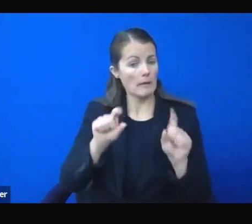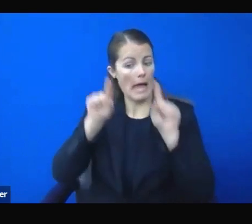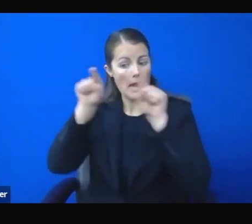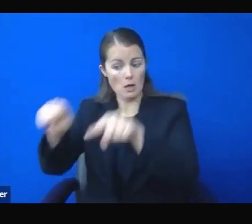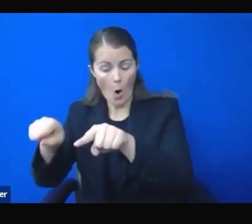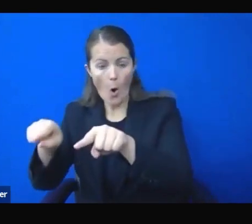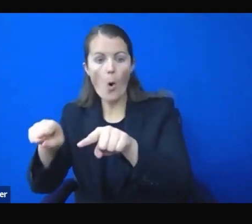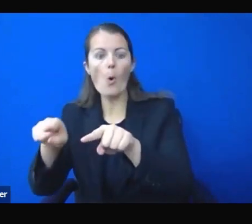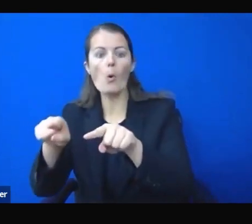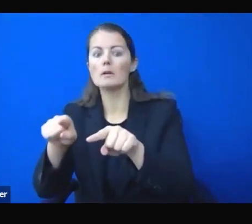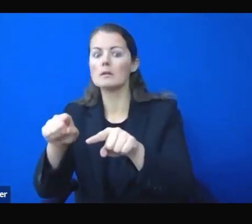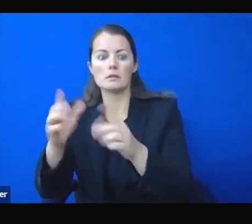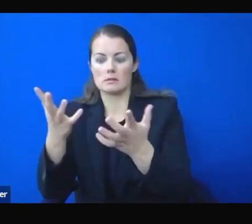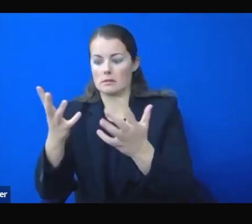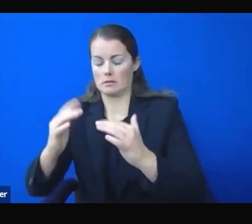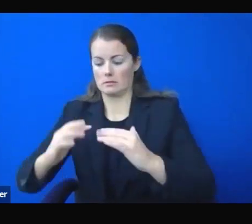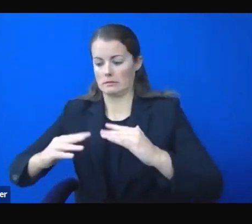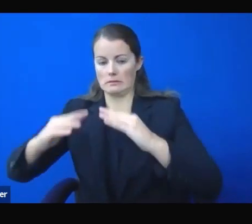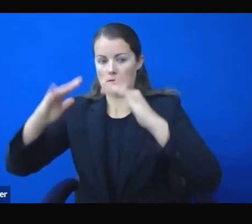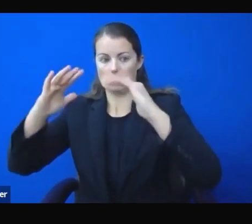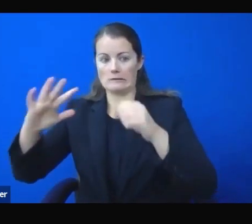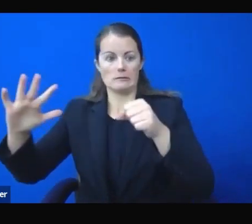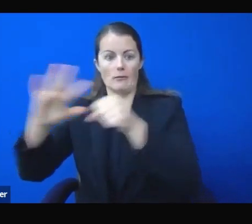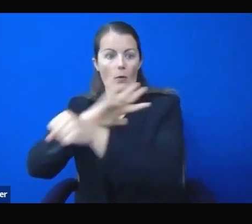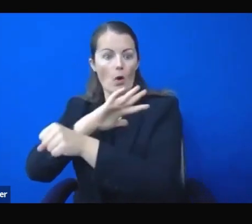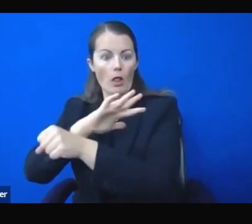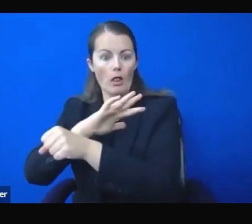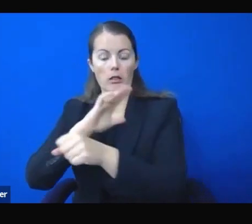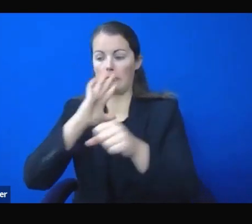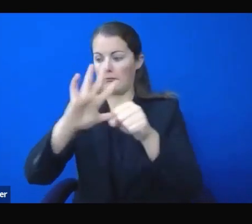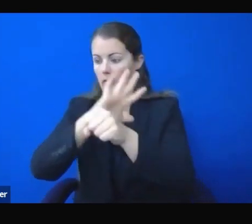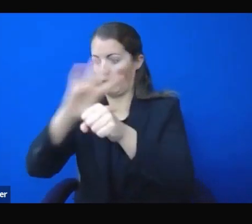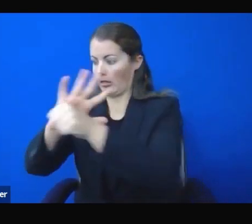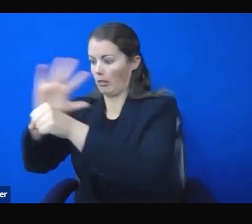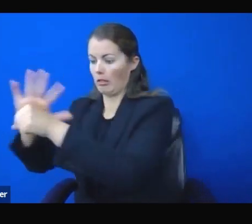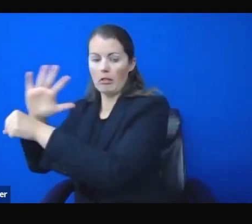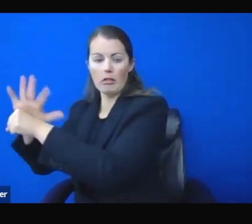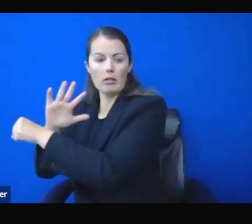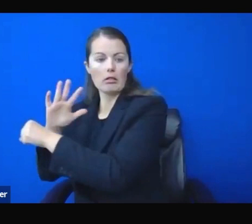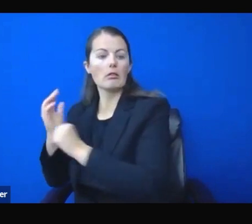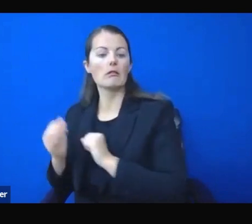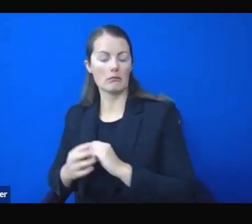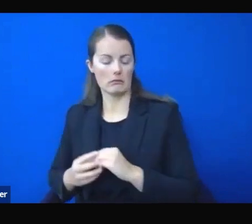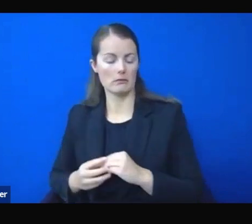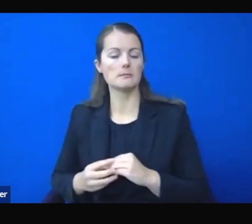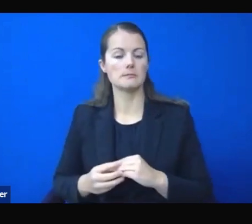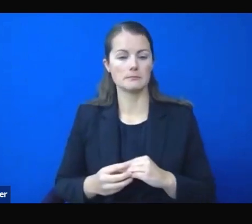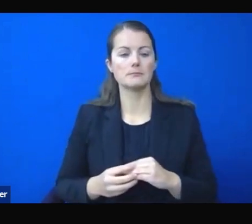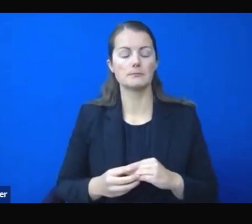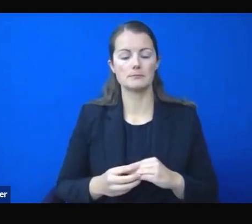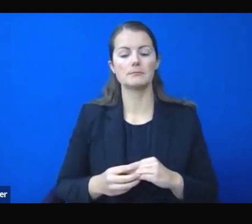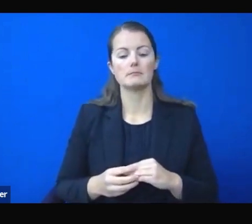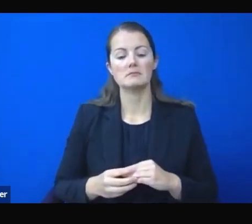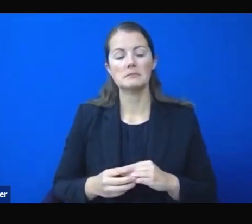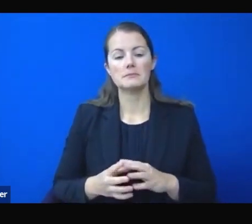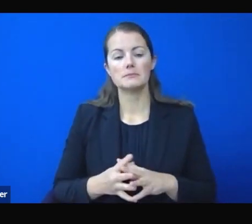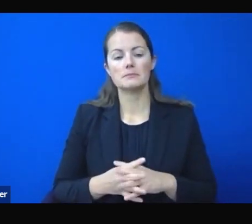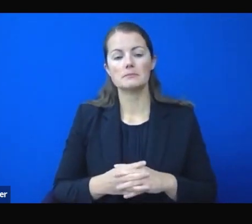afford to risk at this time. During this current surge, we are experiencing it is critical that we do all we